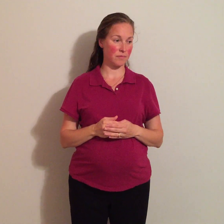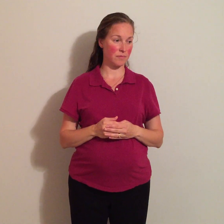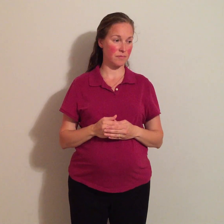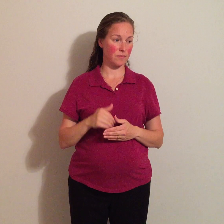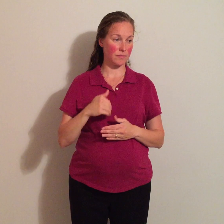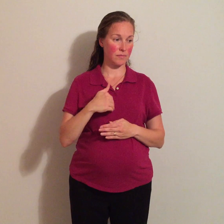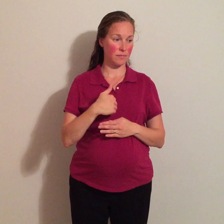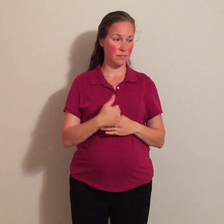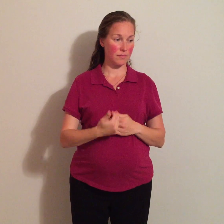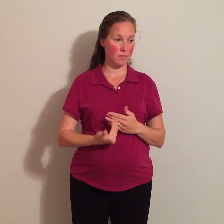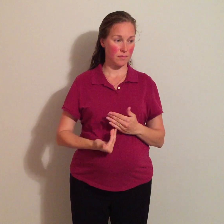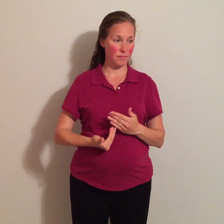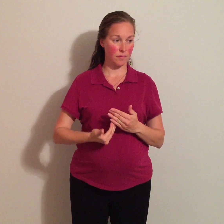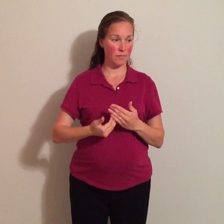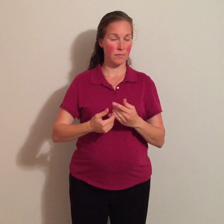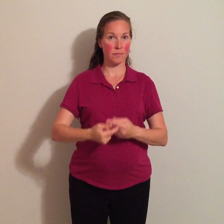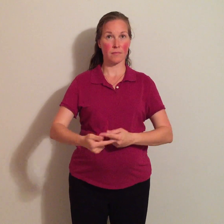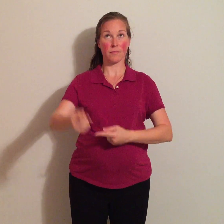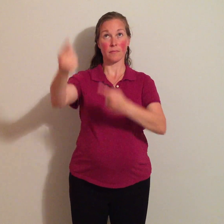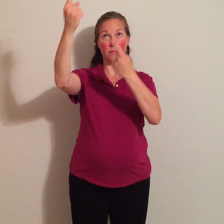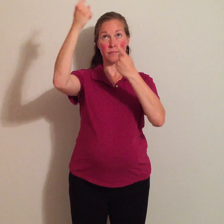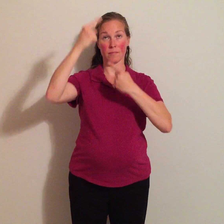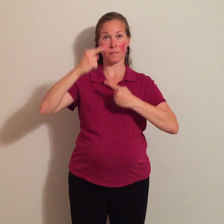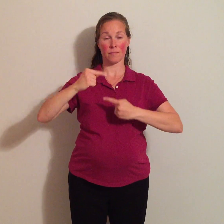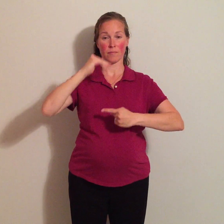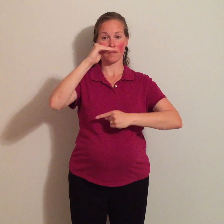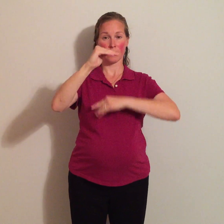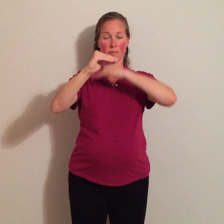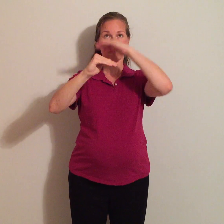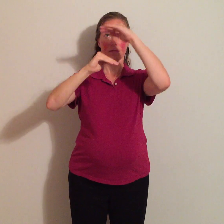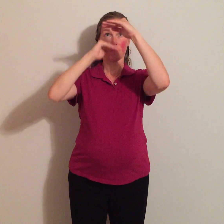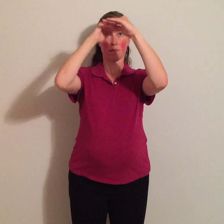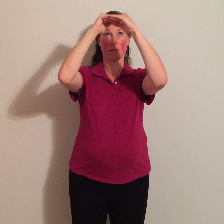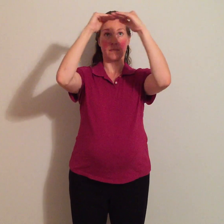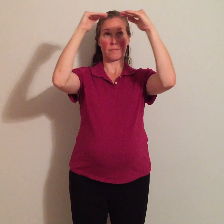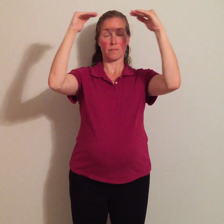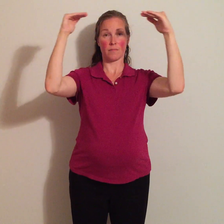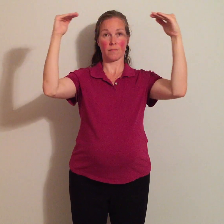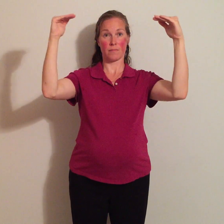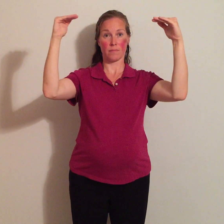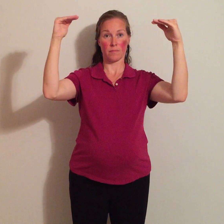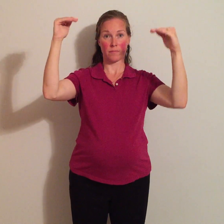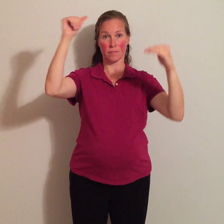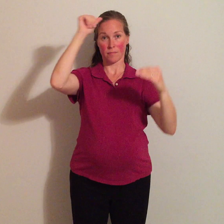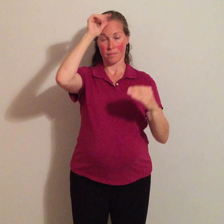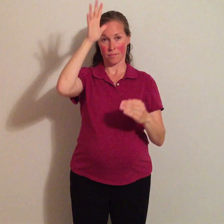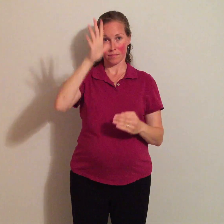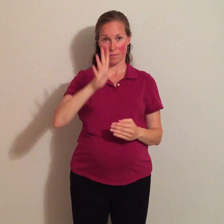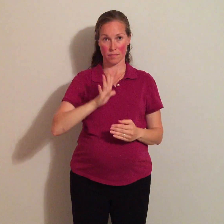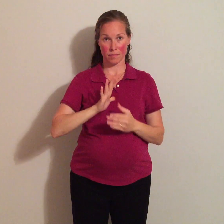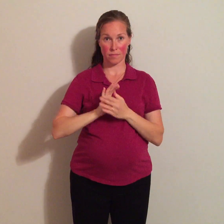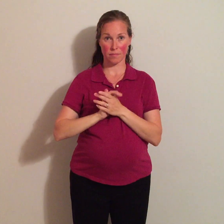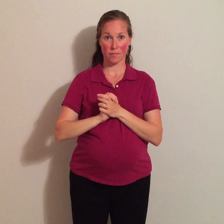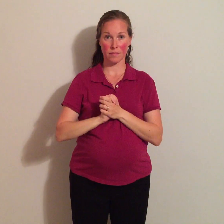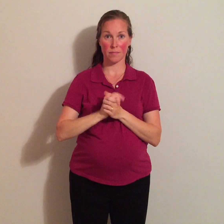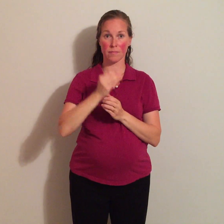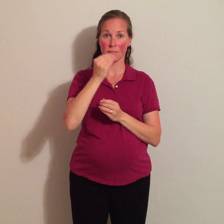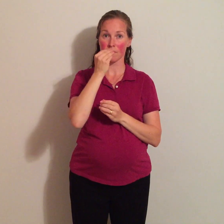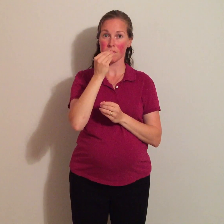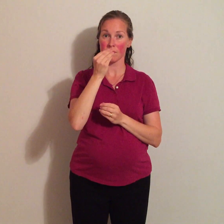This is the bread which comes down from heaven That a man may eat of